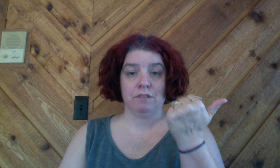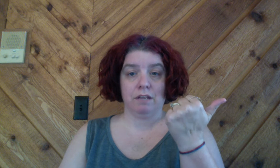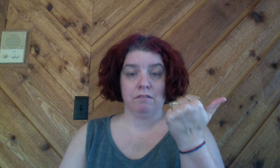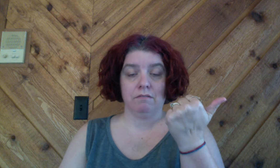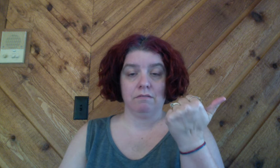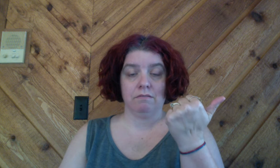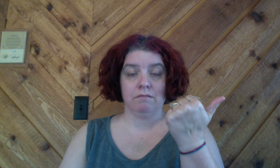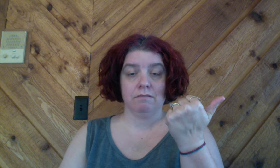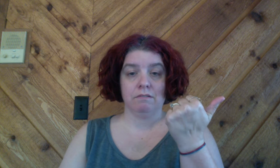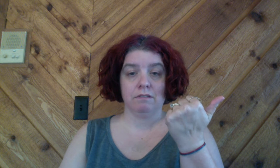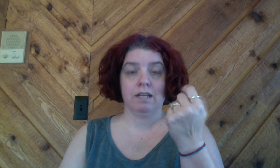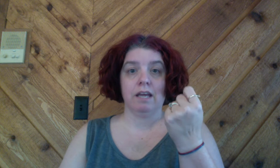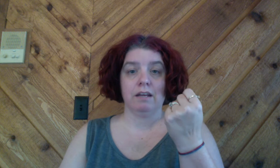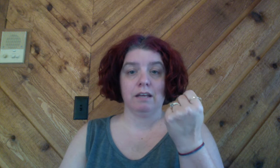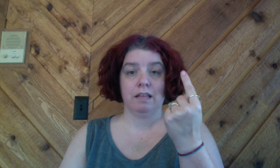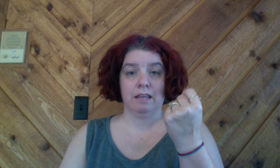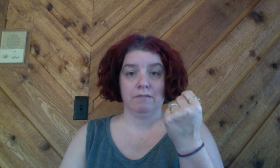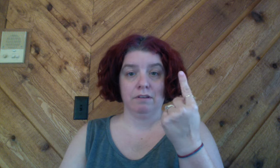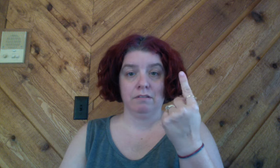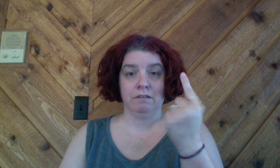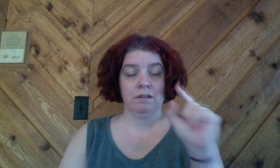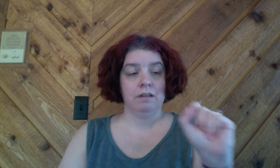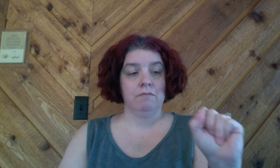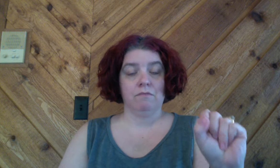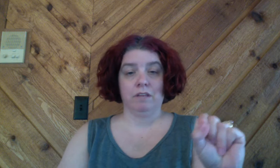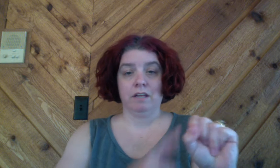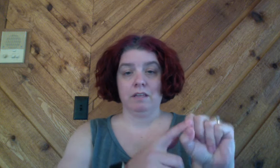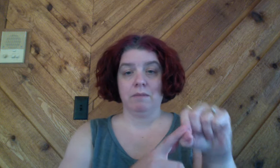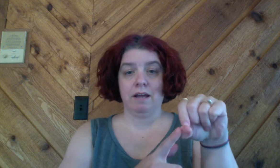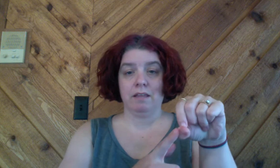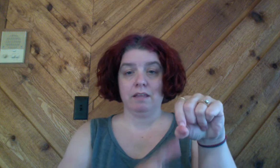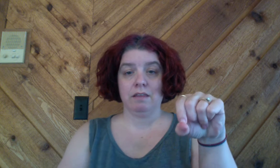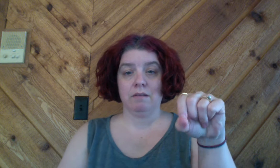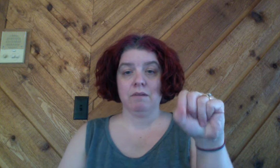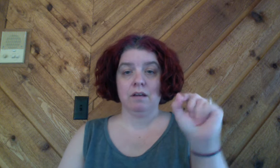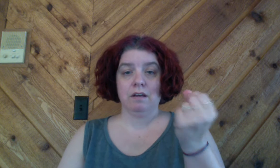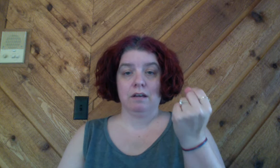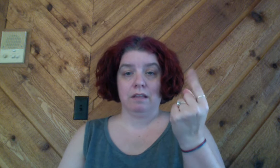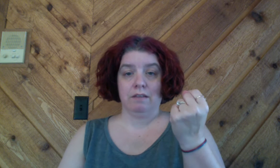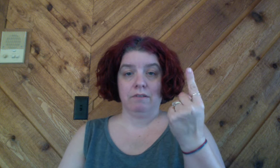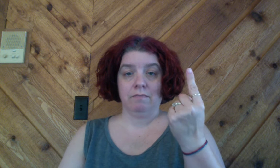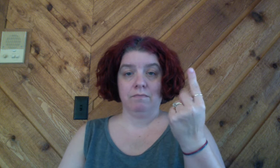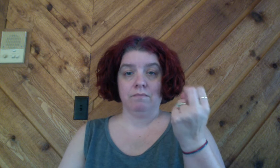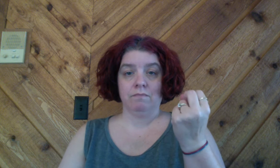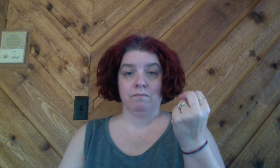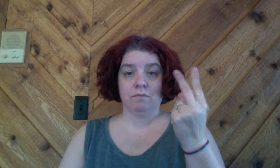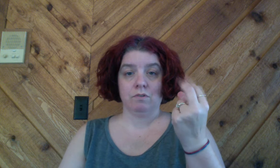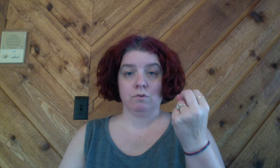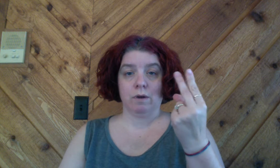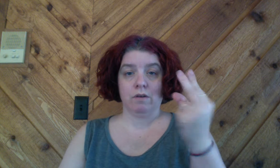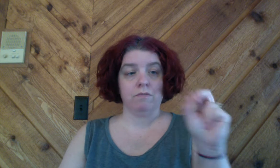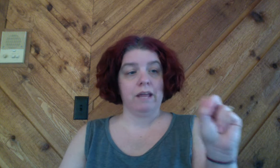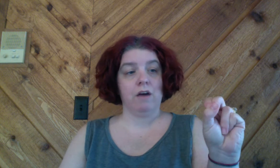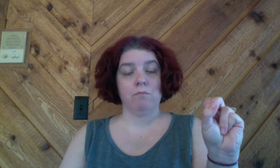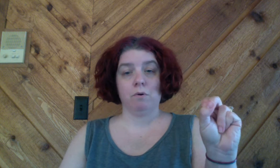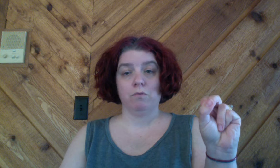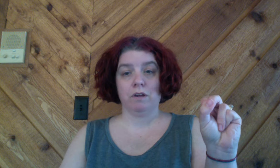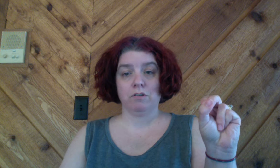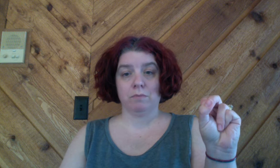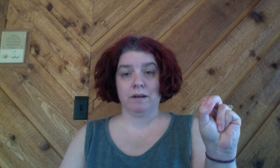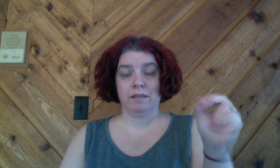again 11 flicking on the back of that thumb 11 12 now both fingers are behind